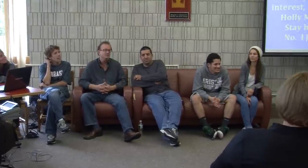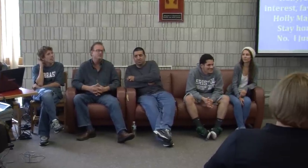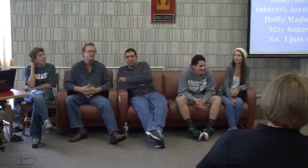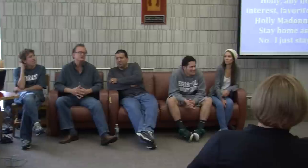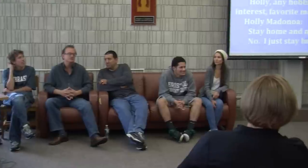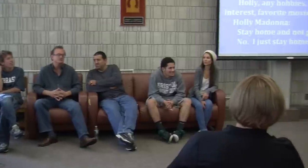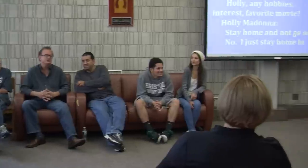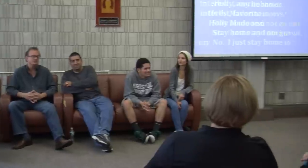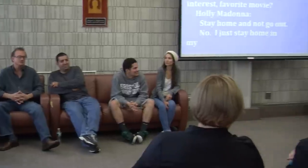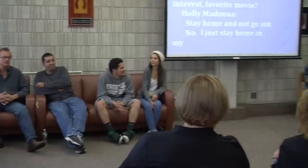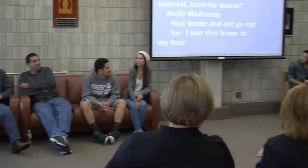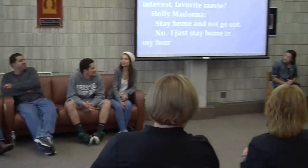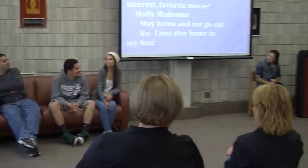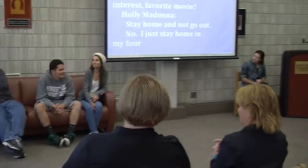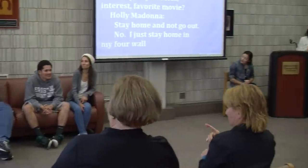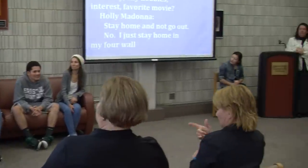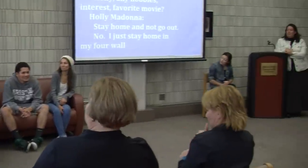But do you also have children or grandchildren?